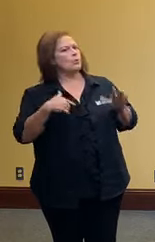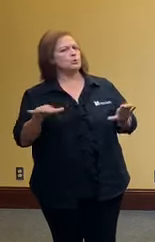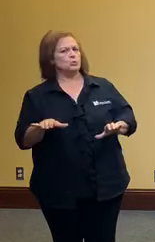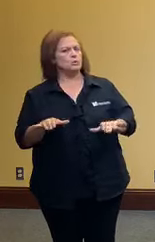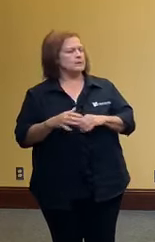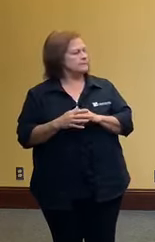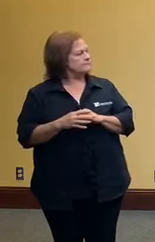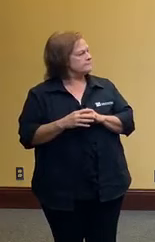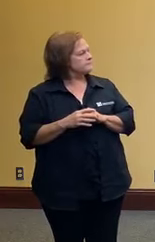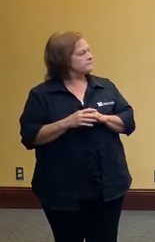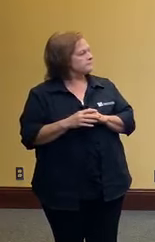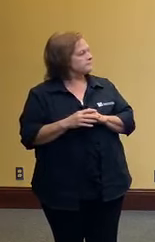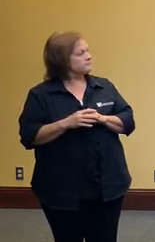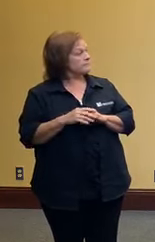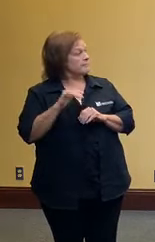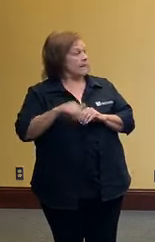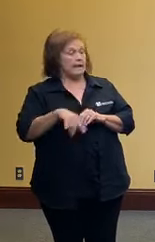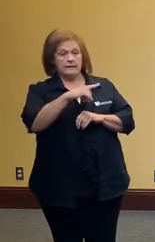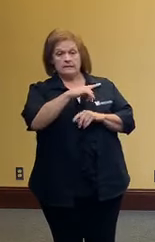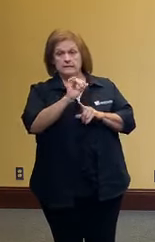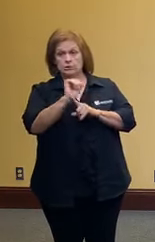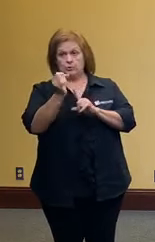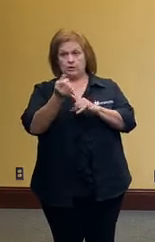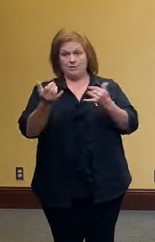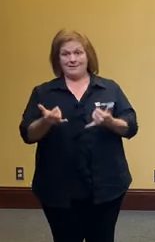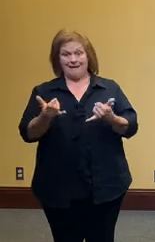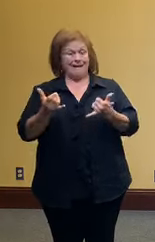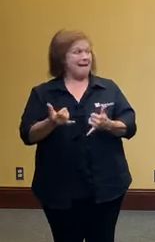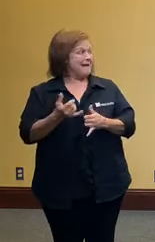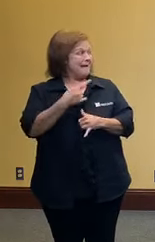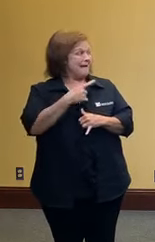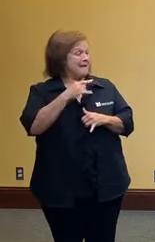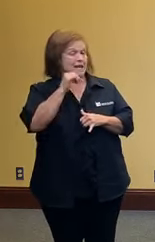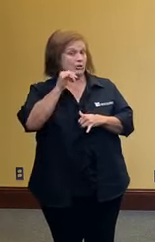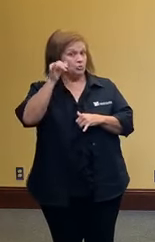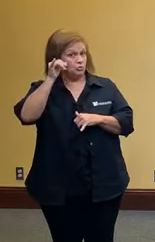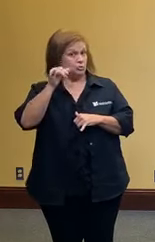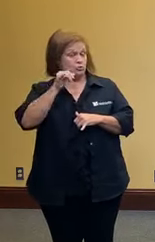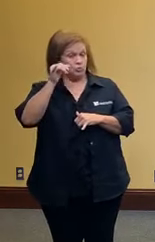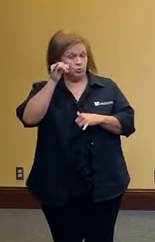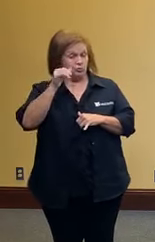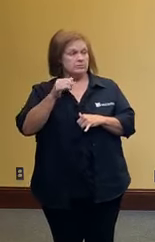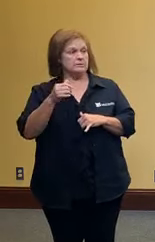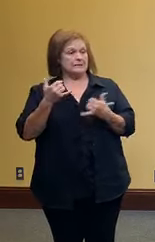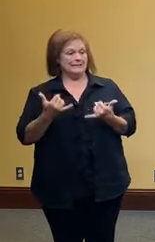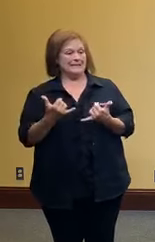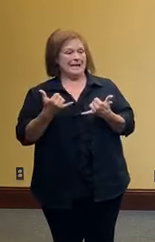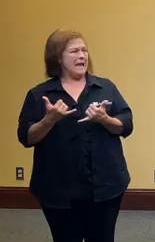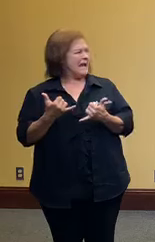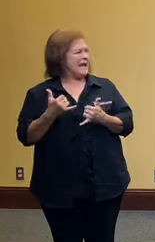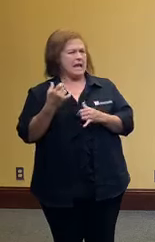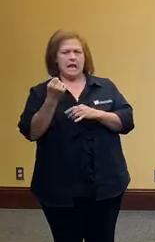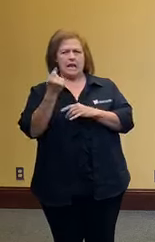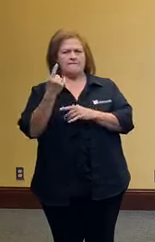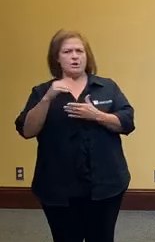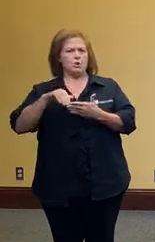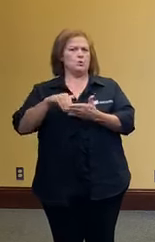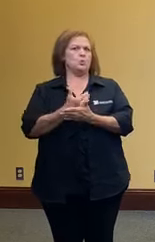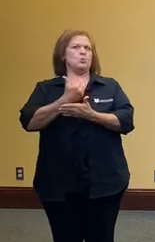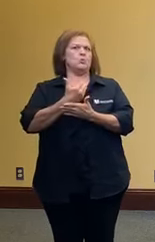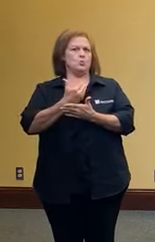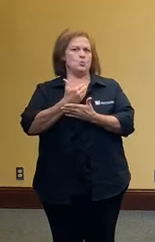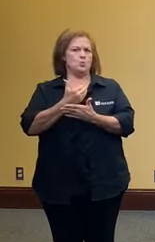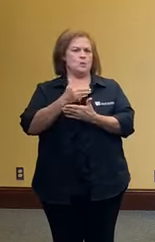so here's our current situation it's actually uh as of yesterday today i believe we had 11 new cases